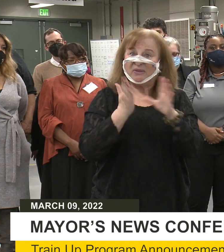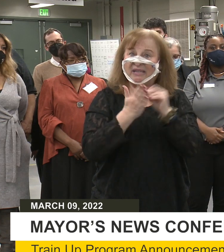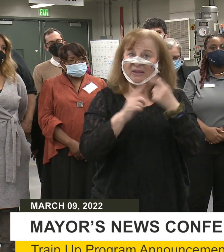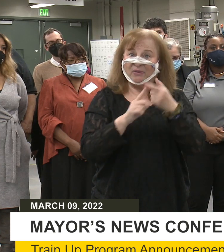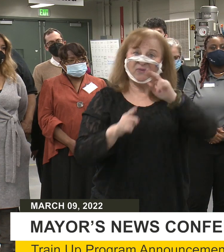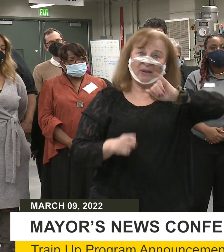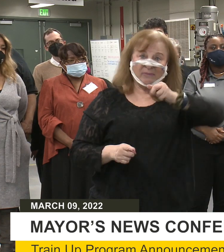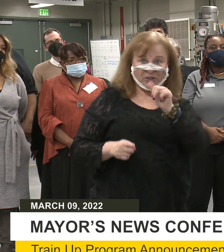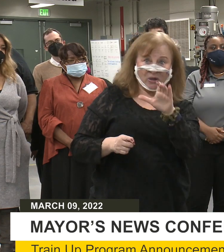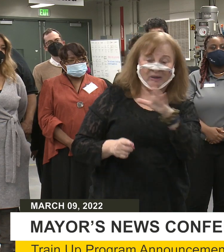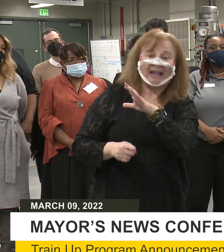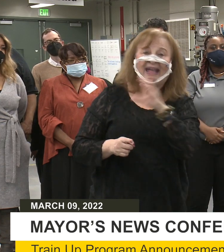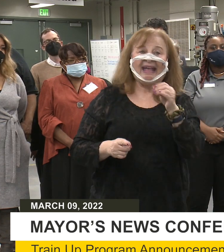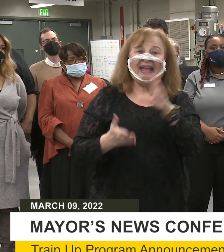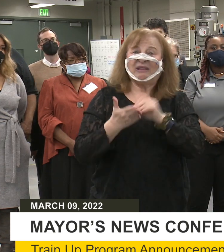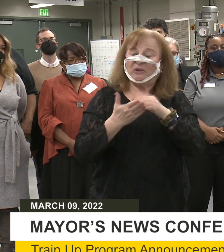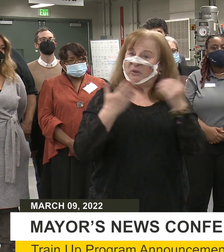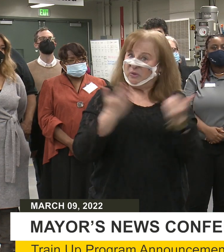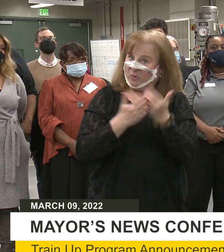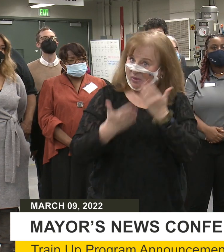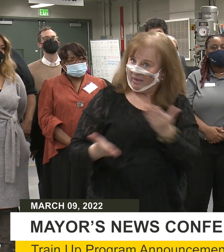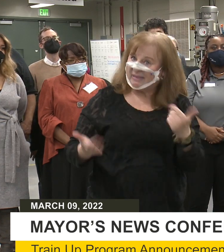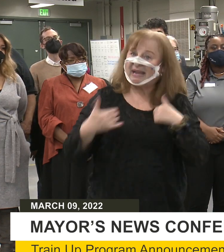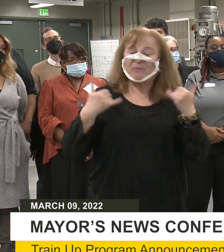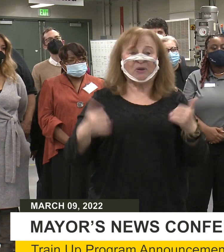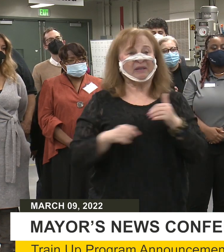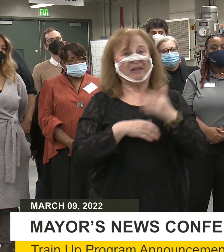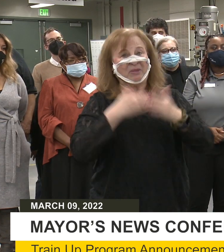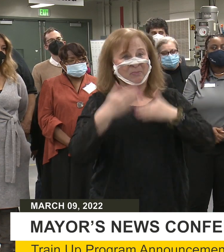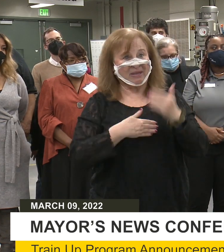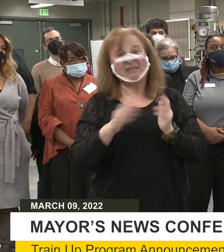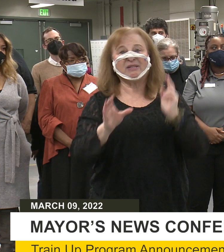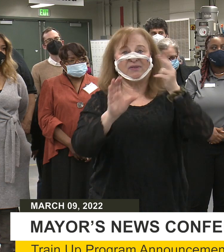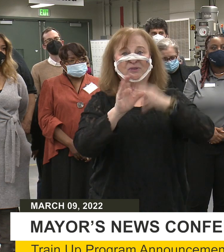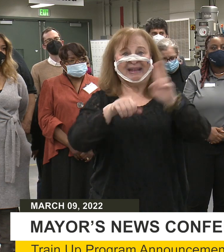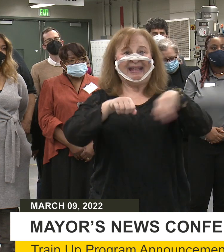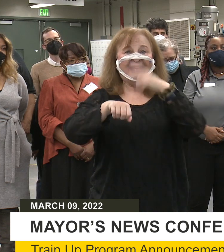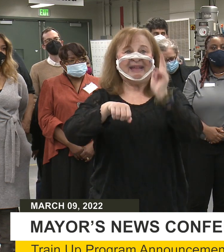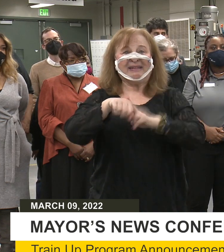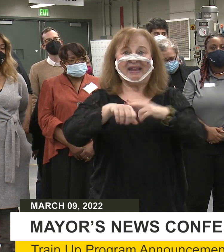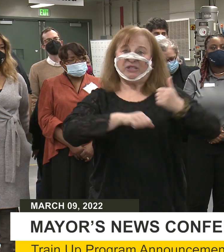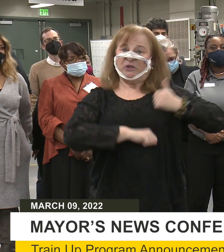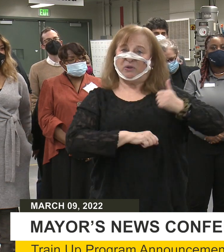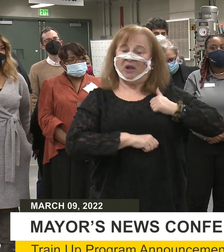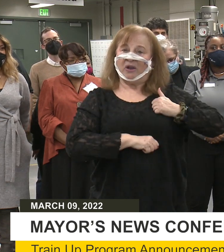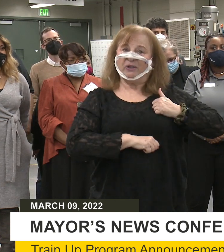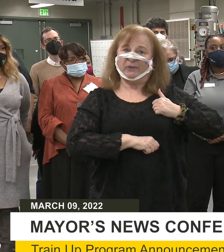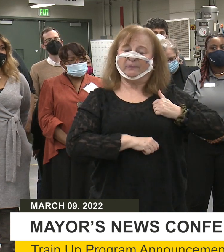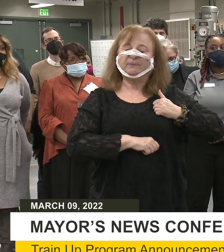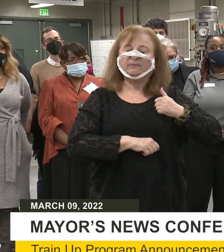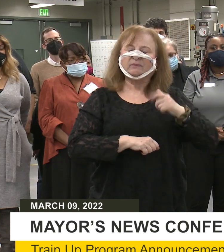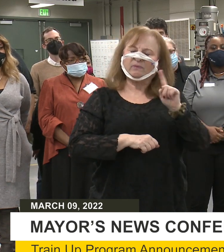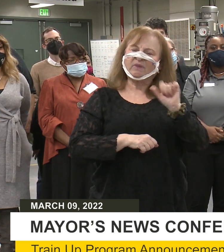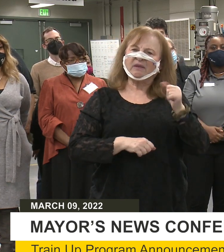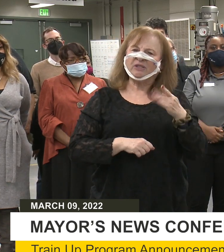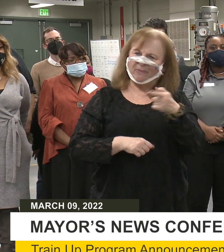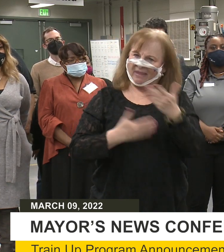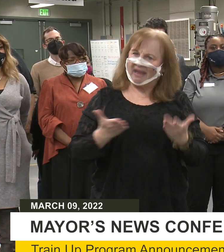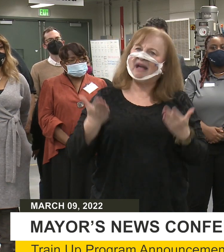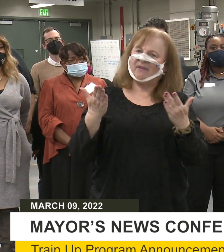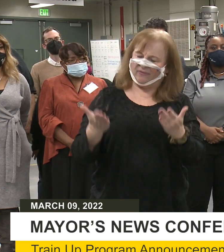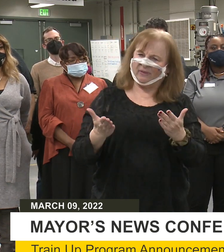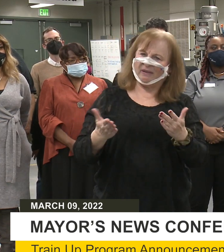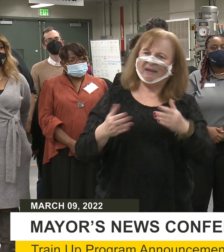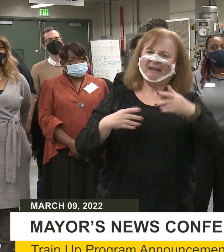from Jock while also learning new things. I'm currently in the process of joining the National Guard. One of the jobs that they offer